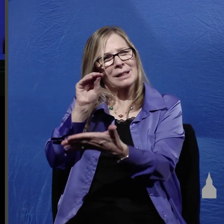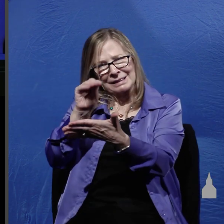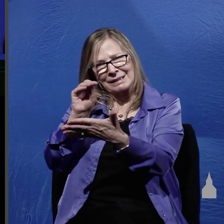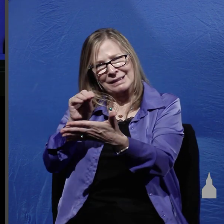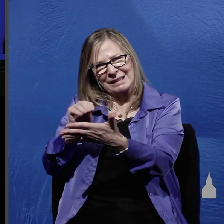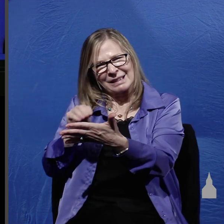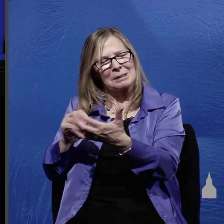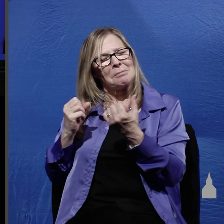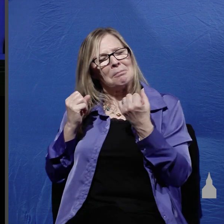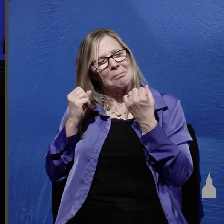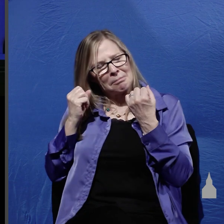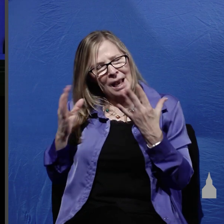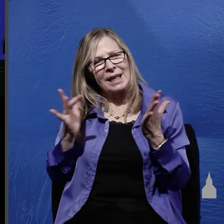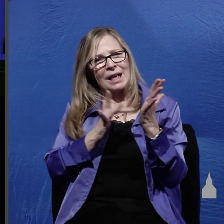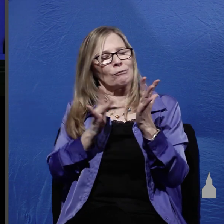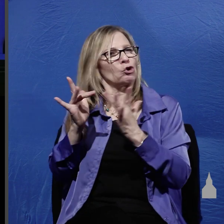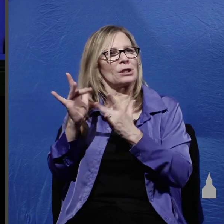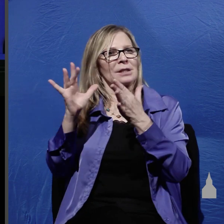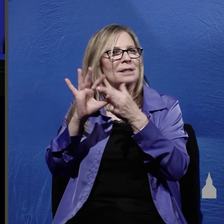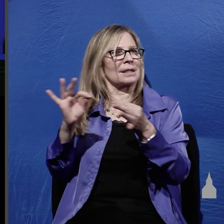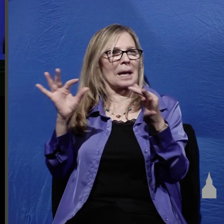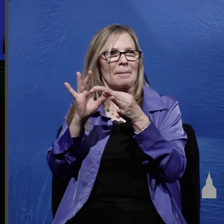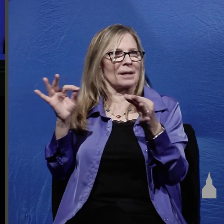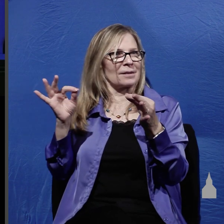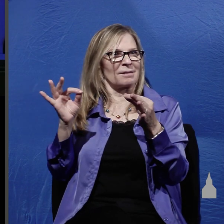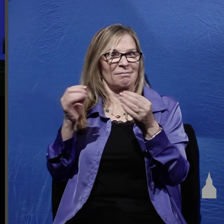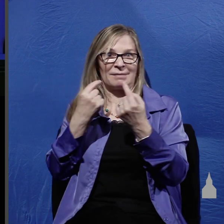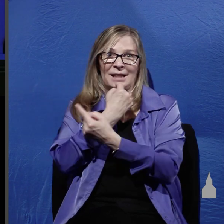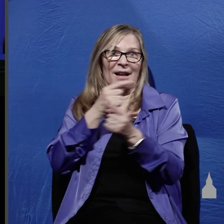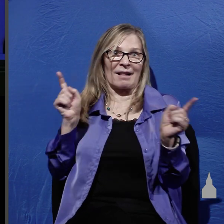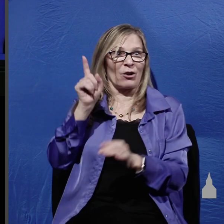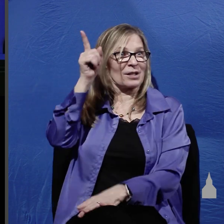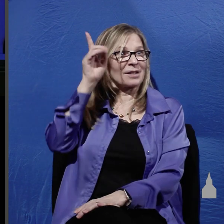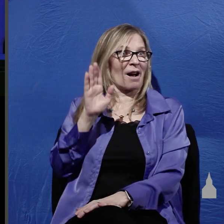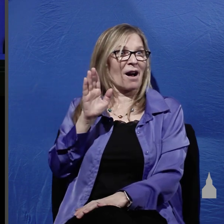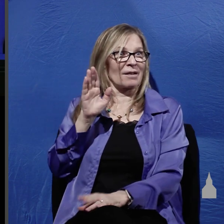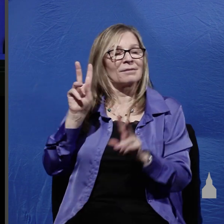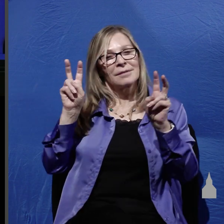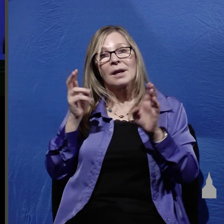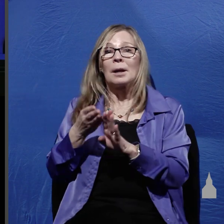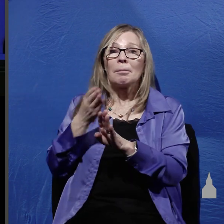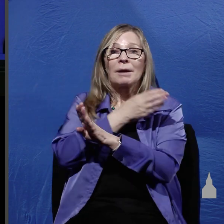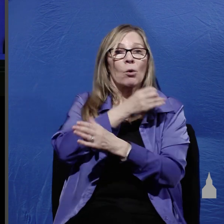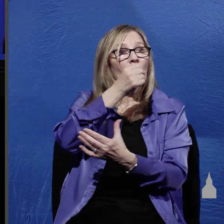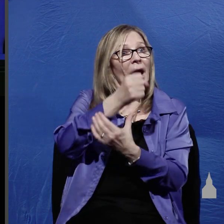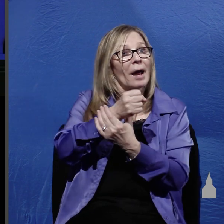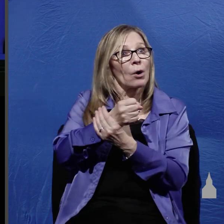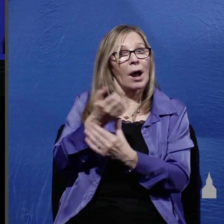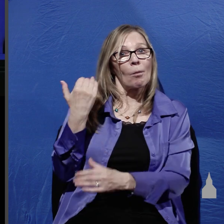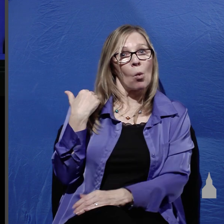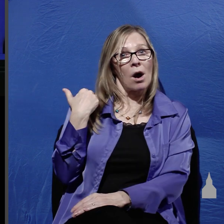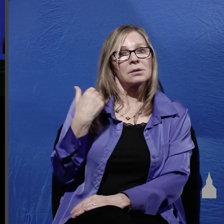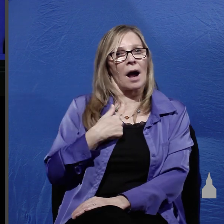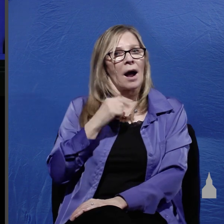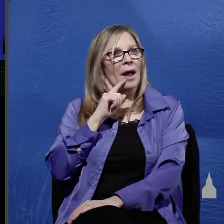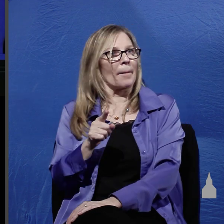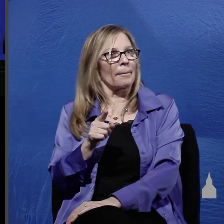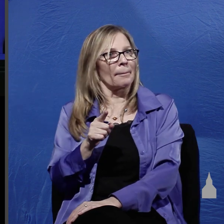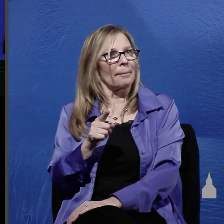is the eternal God such as John chapter 8 before Abraham was I am I'm the